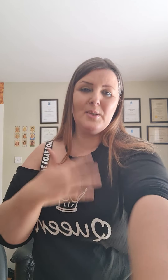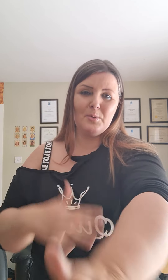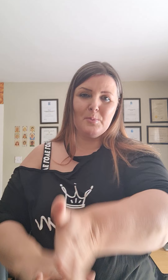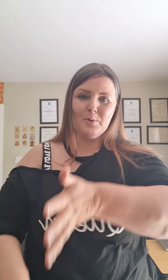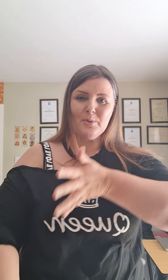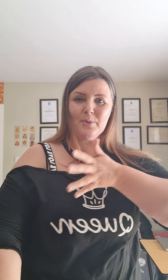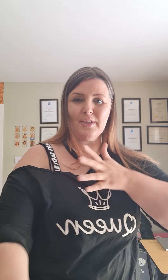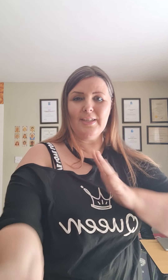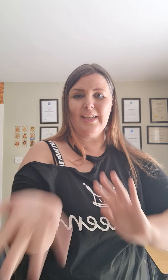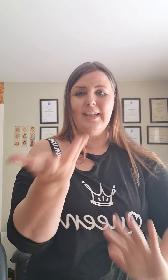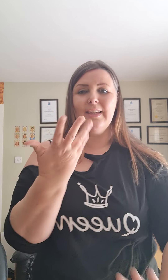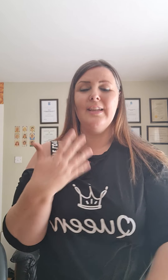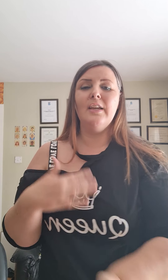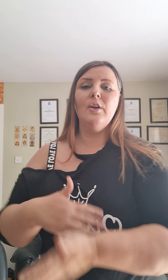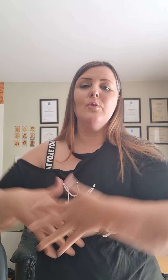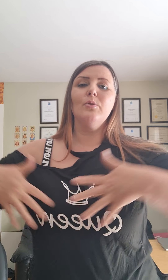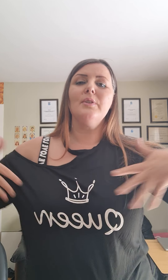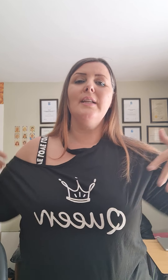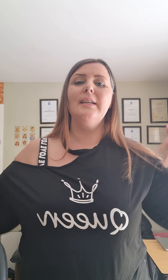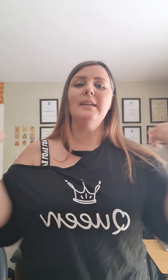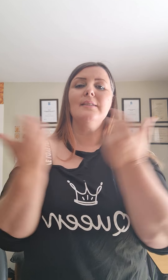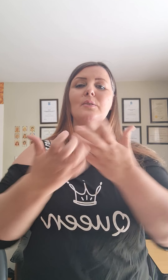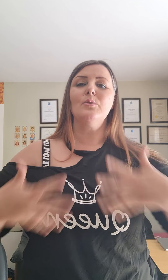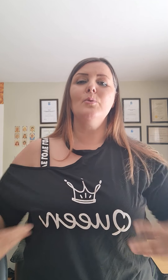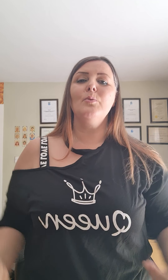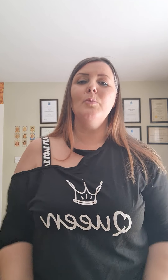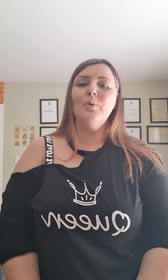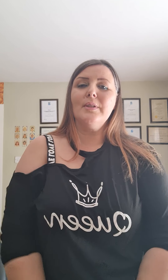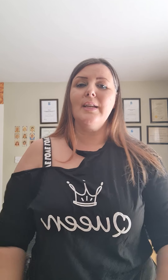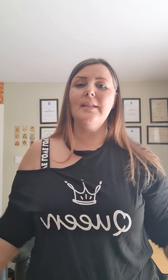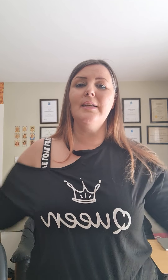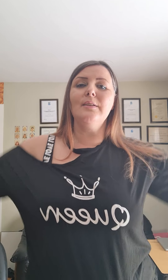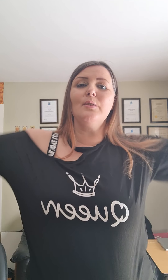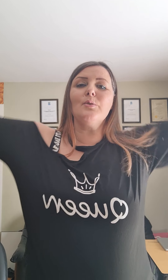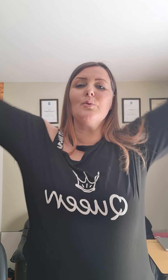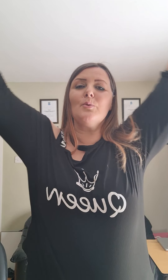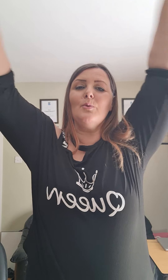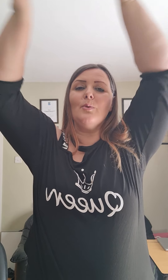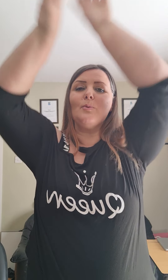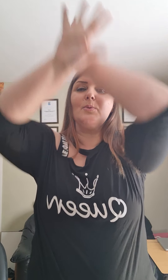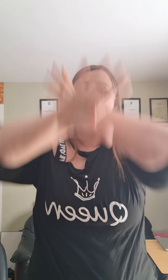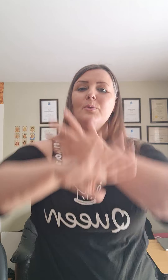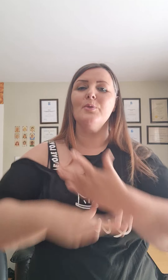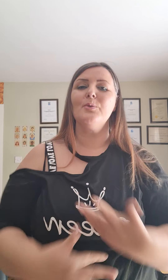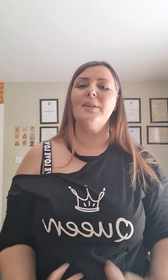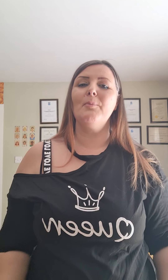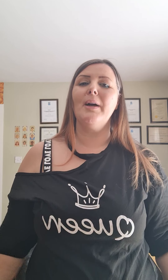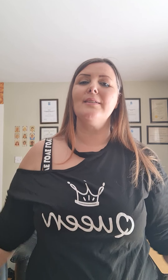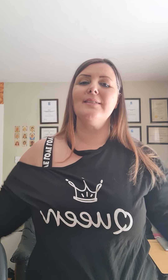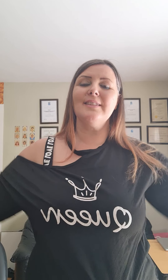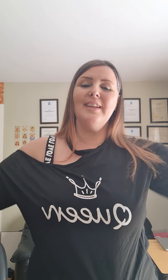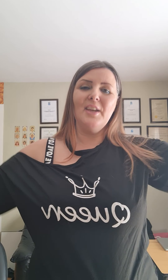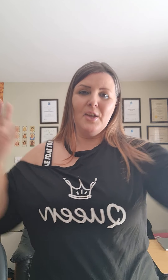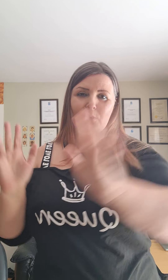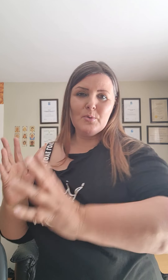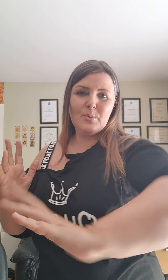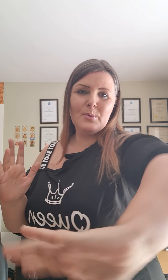cover possible shiki what any gets it or no hot any other super move to the person